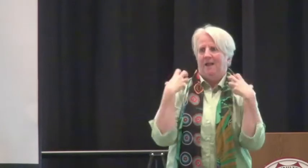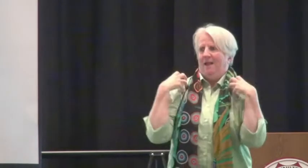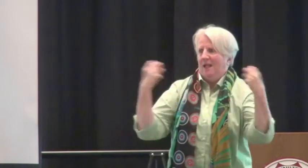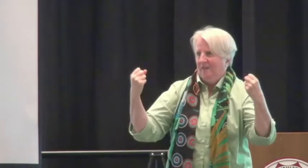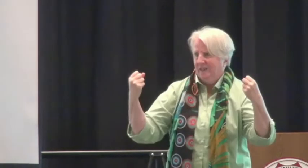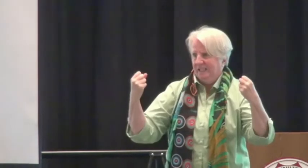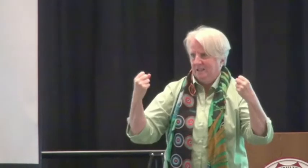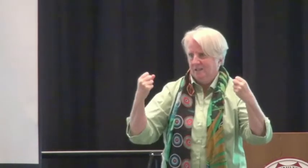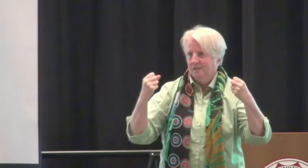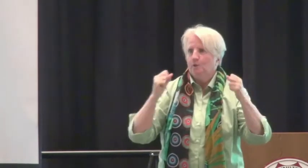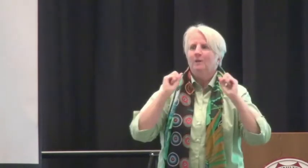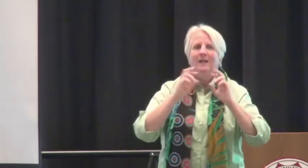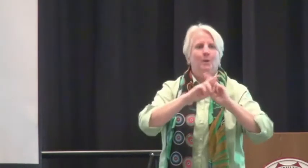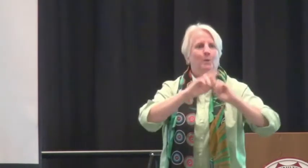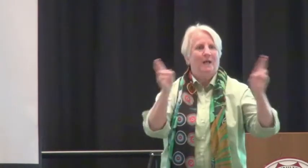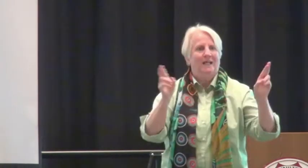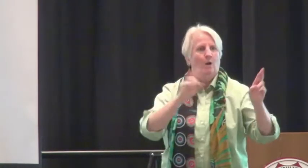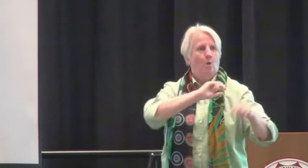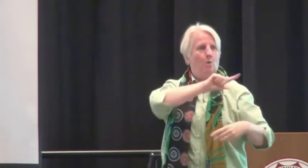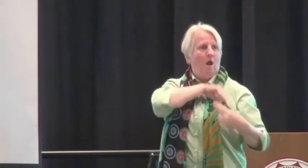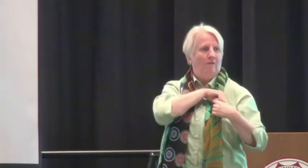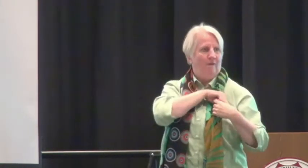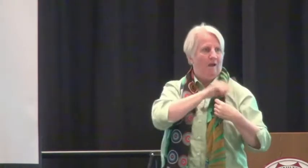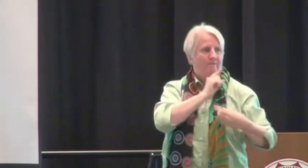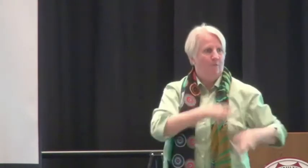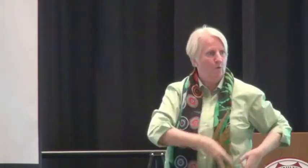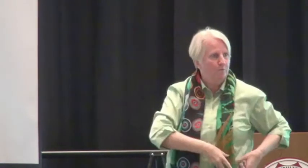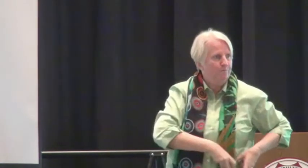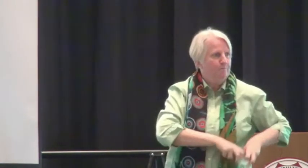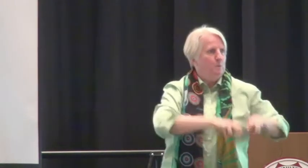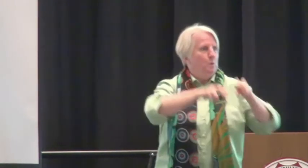capable and healthy of being donated to another person.